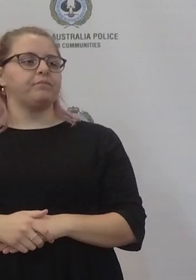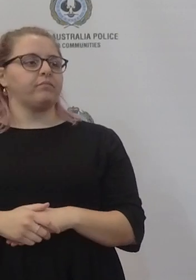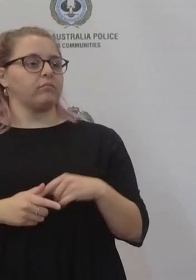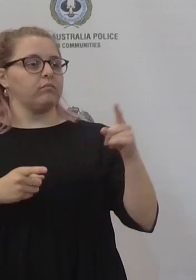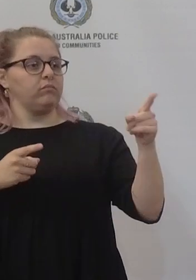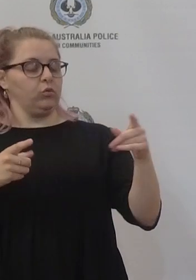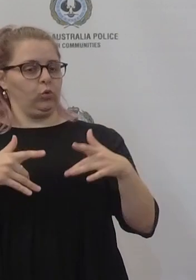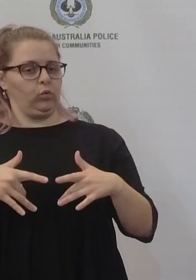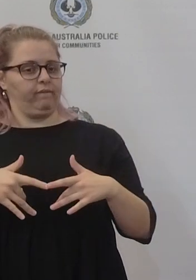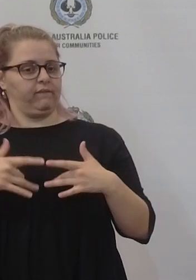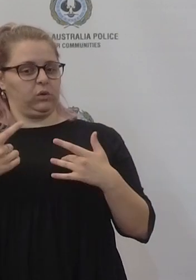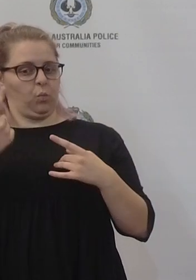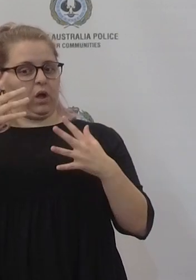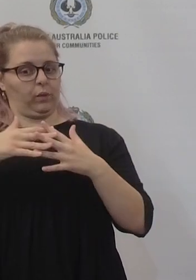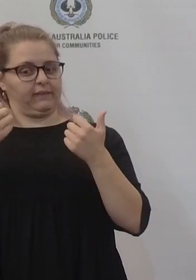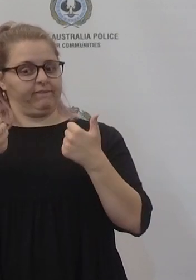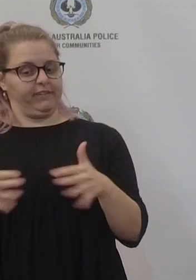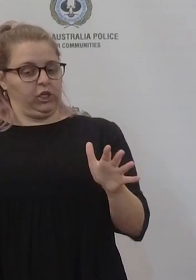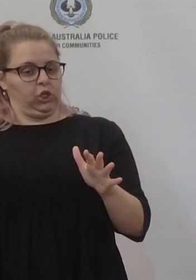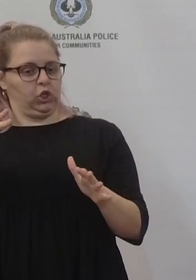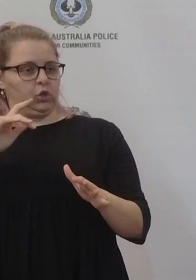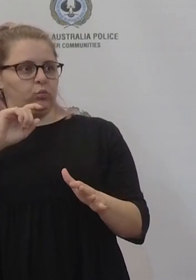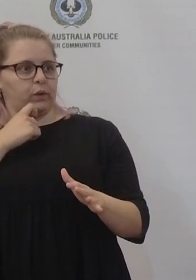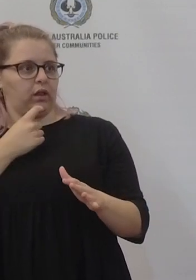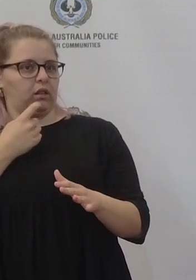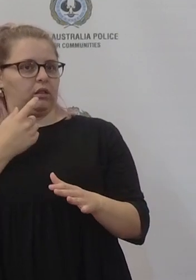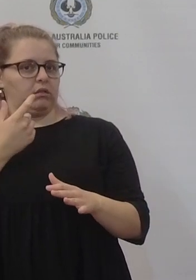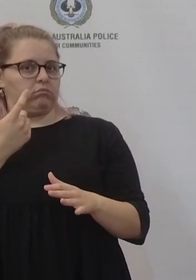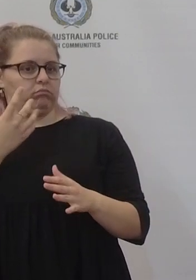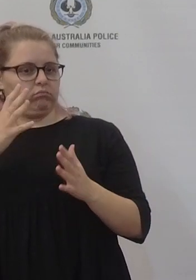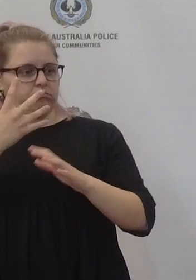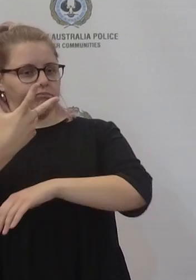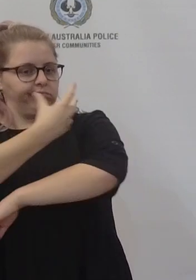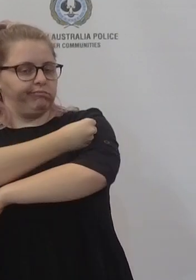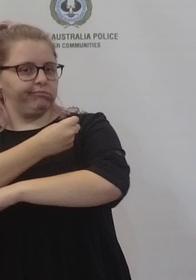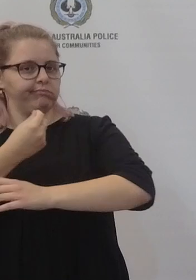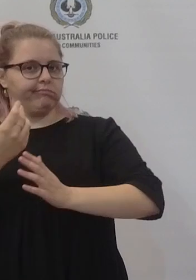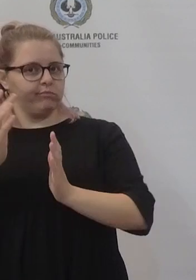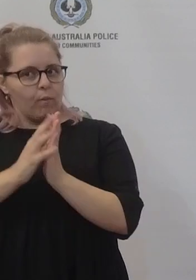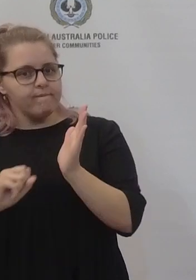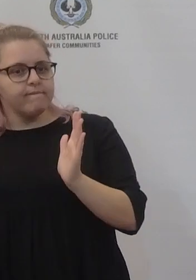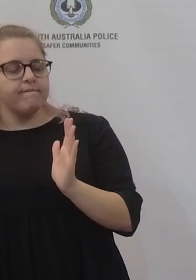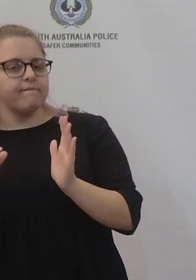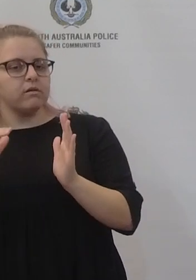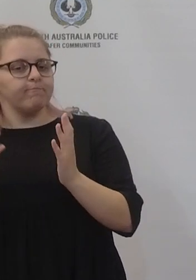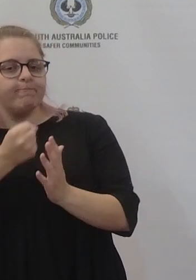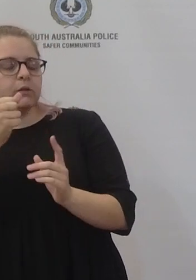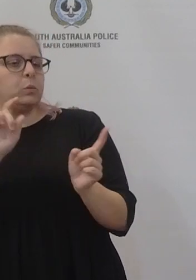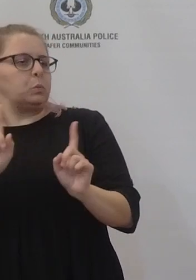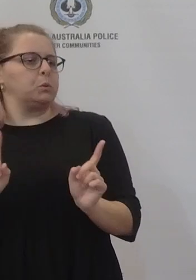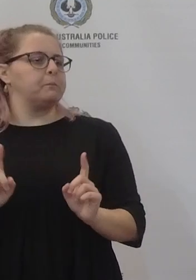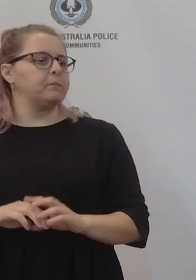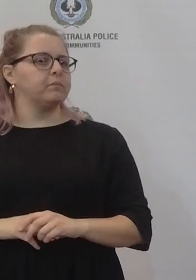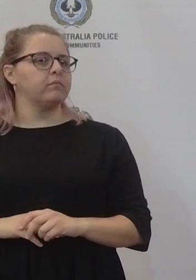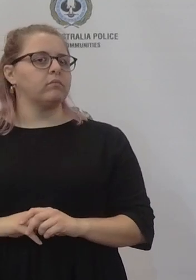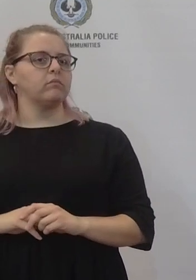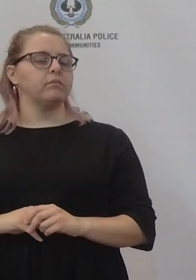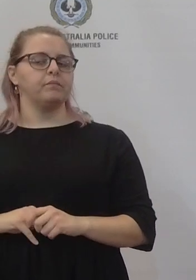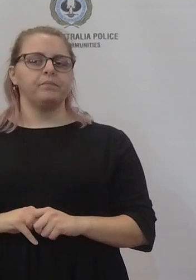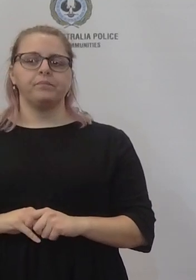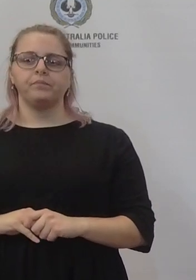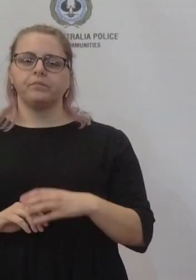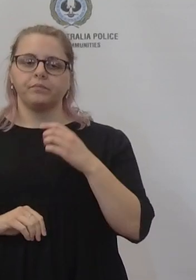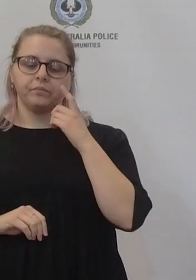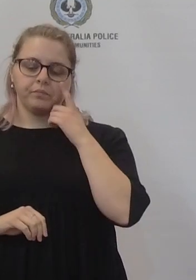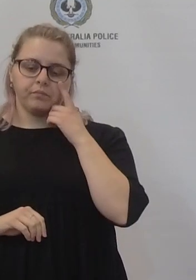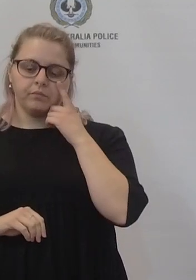this survey? Well we've never had a mandate for a medical procedure in South Australian education in the past but I should say we